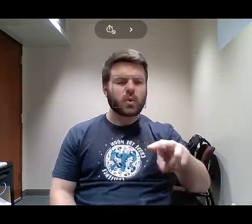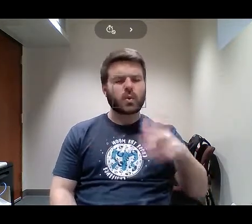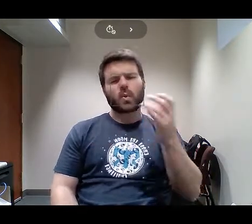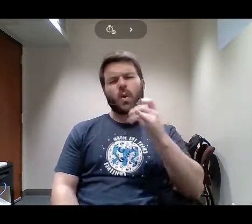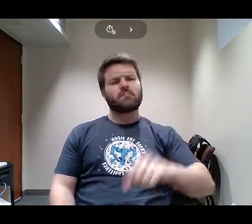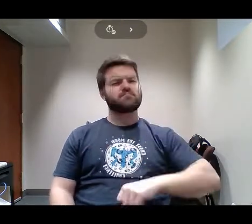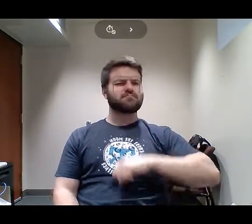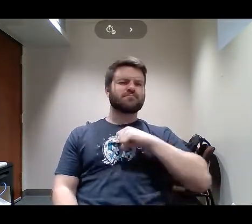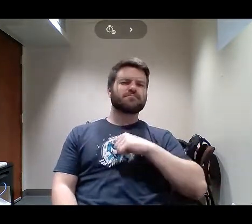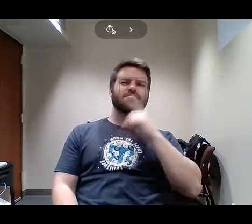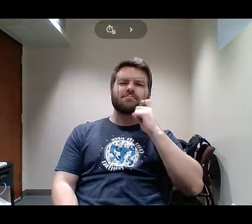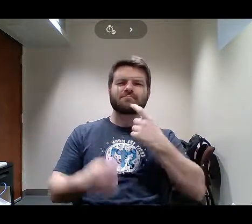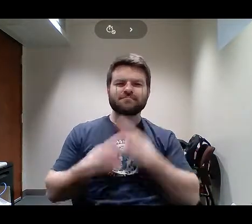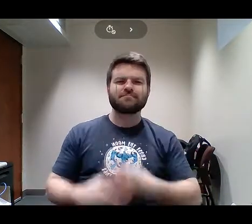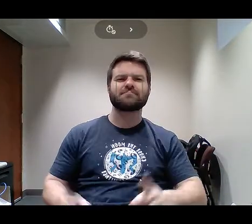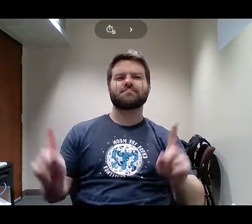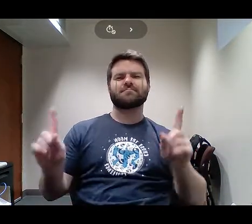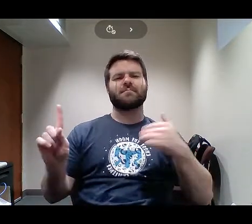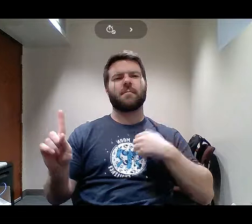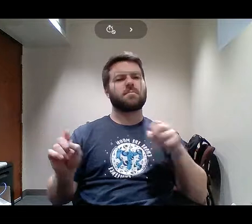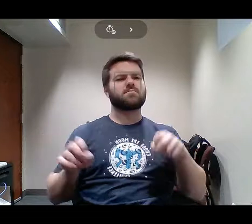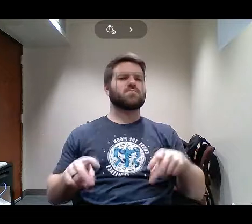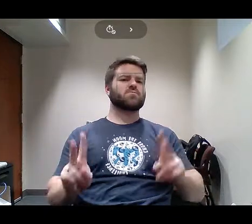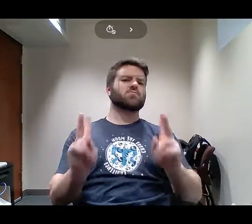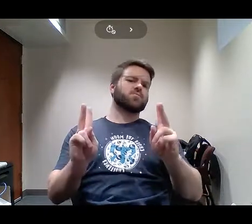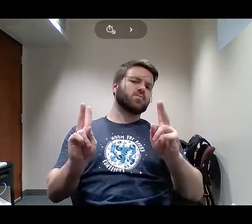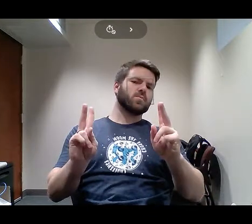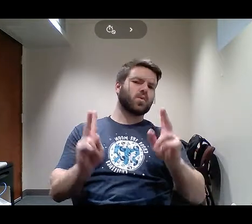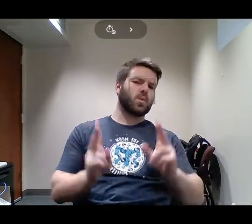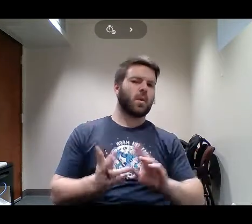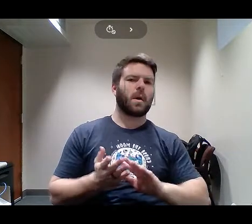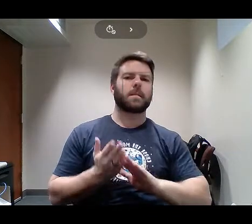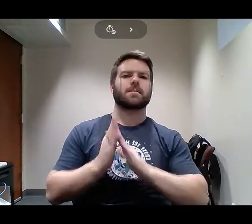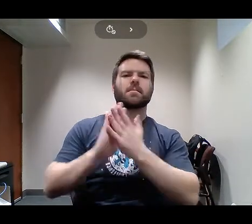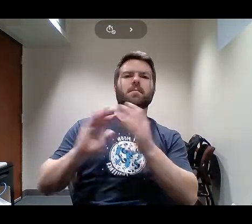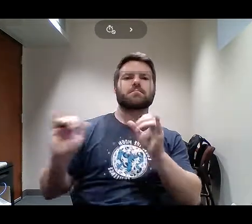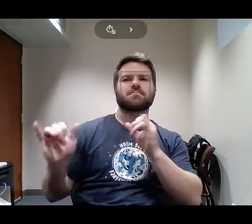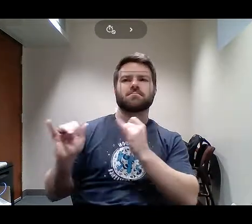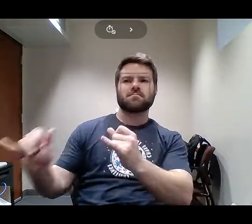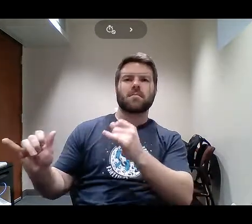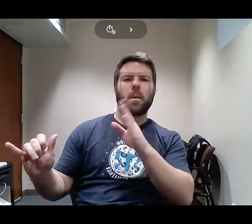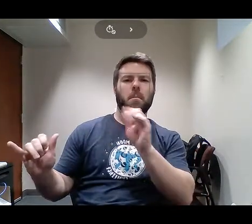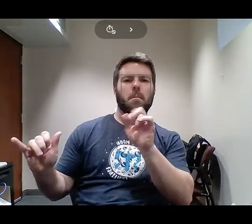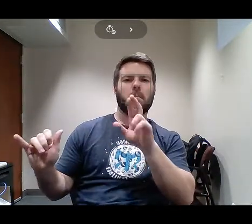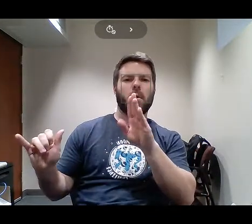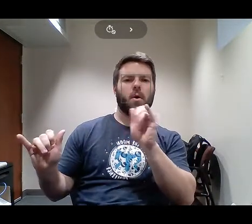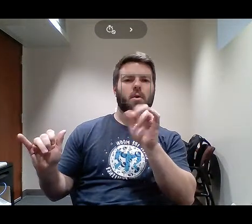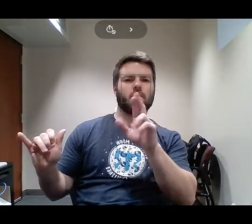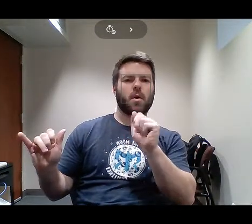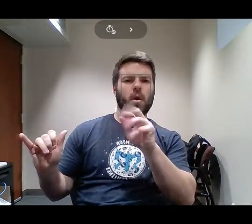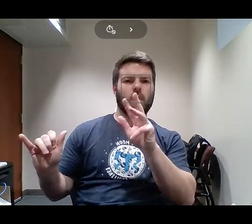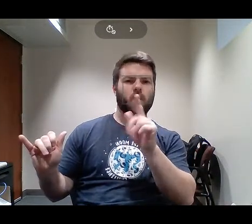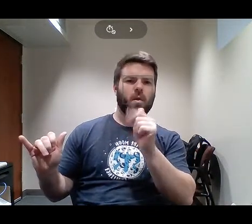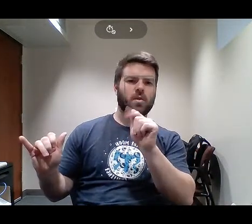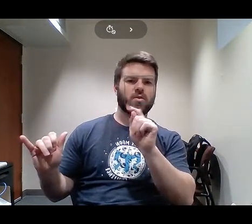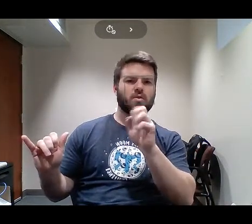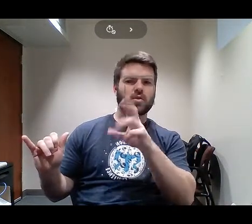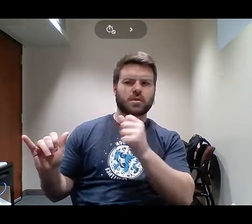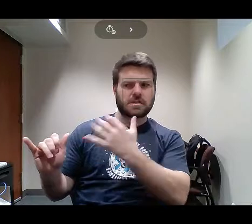was finally going to have my chance to be like Barbara Walters. Which is who I've been trying to emulate since the start of my TV